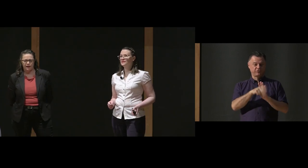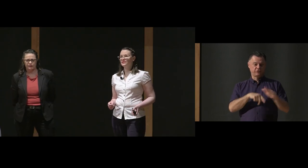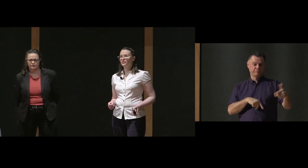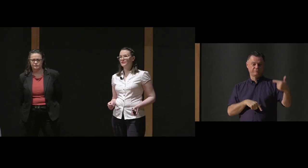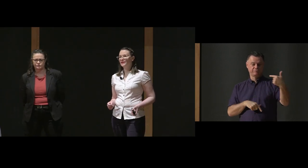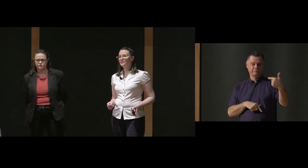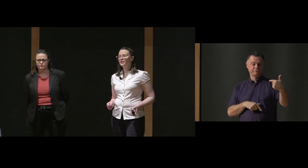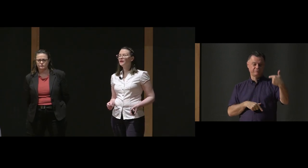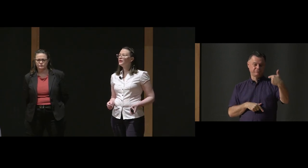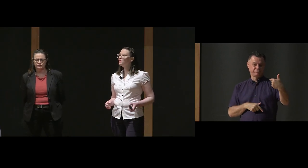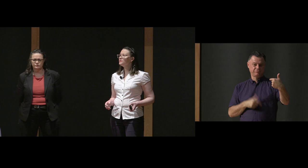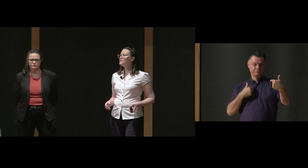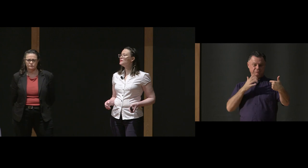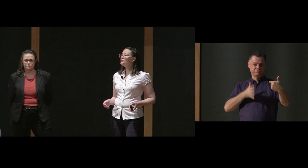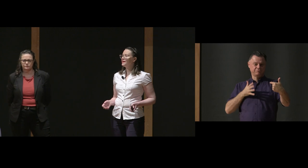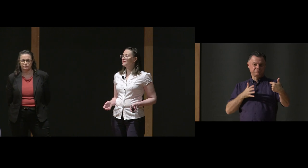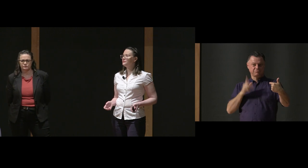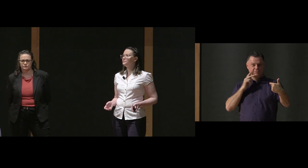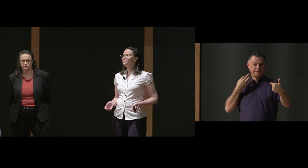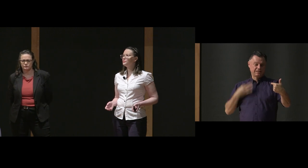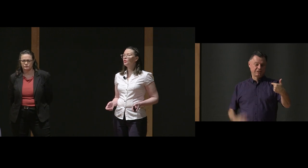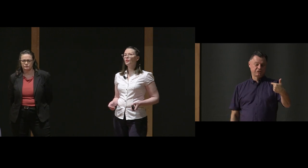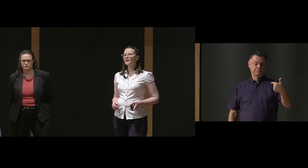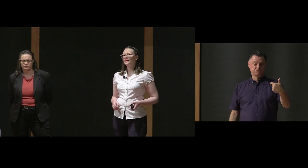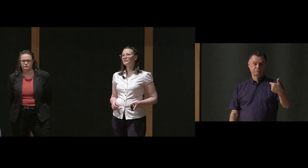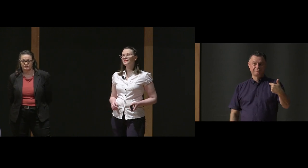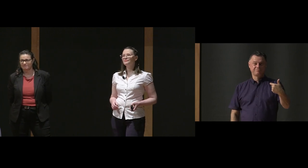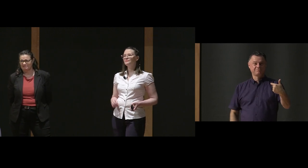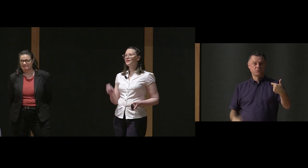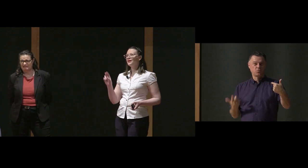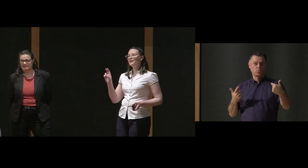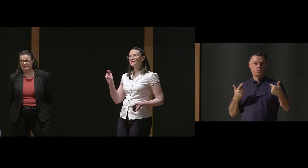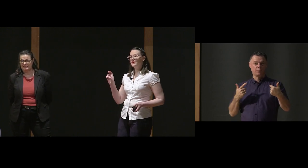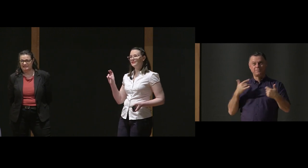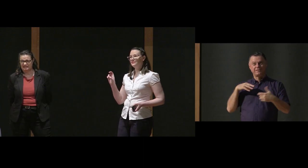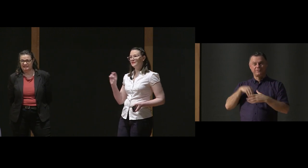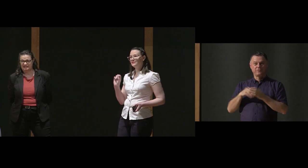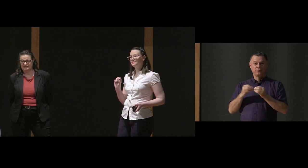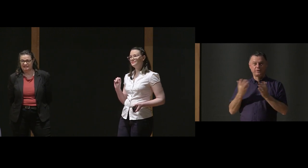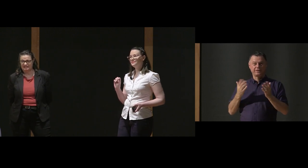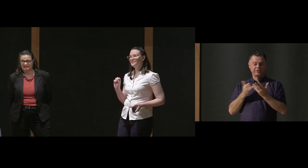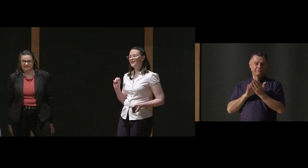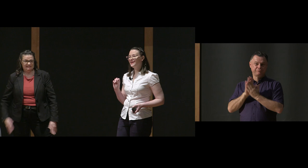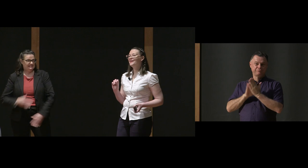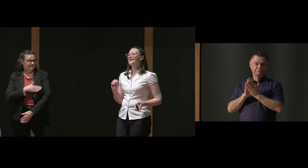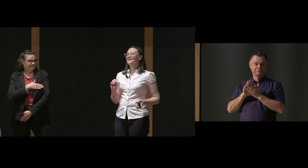because it needs to see you signing, it could also see you naked or engaged in intimate activities.